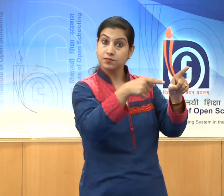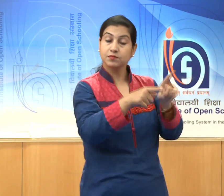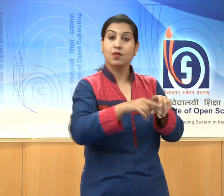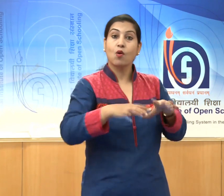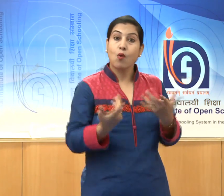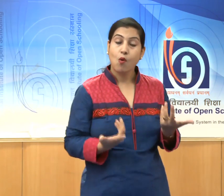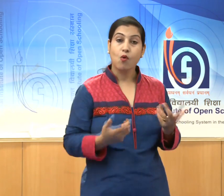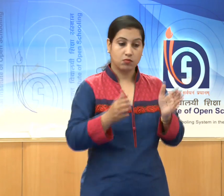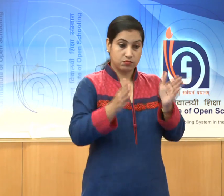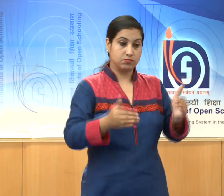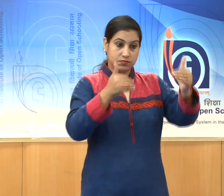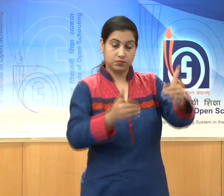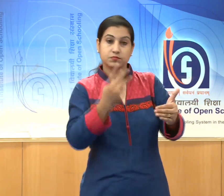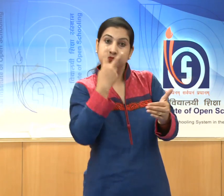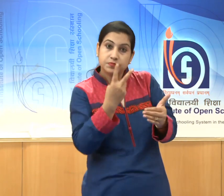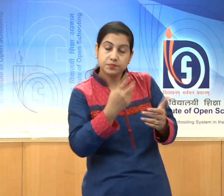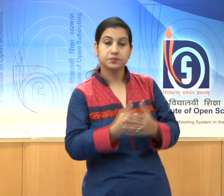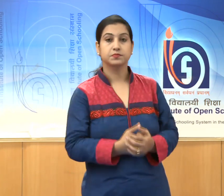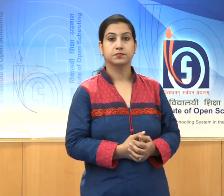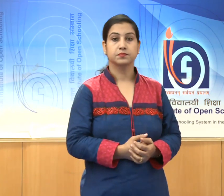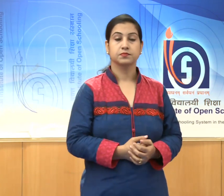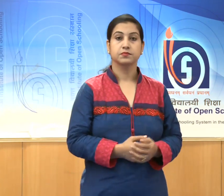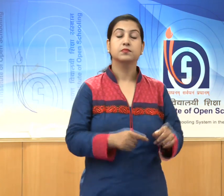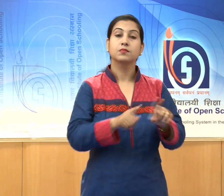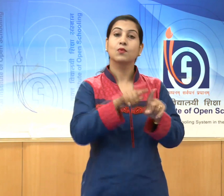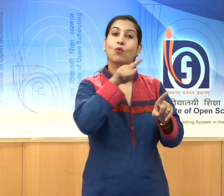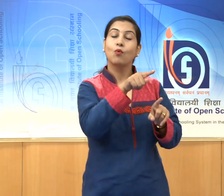and his sandals.